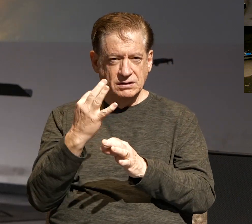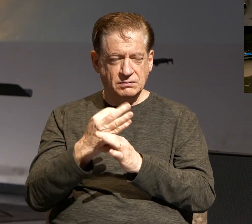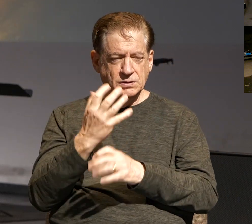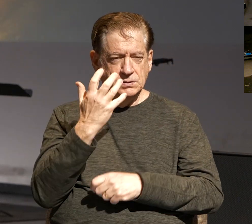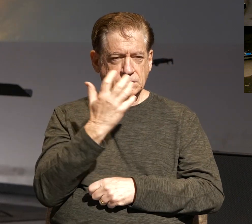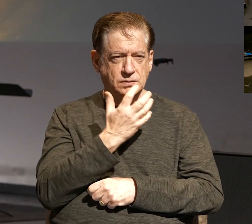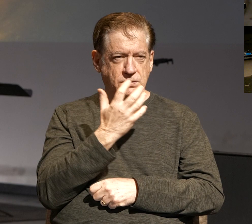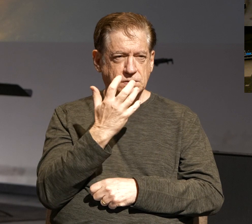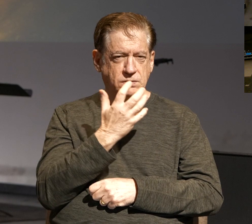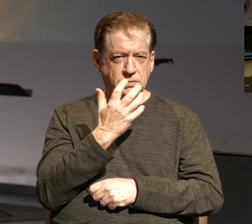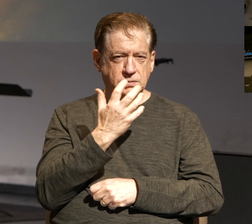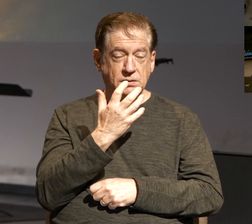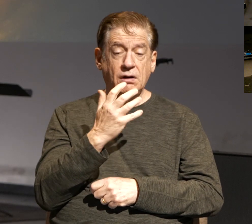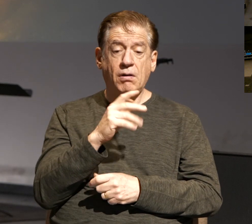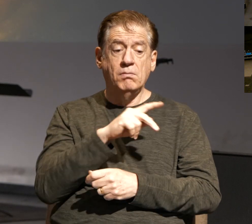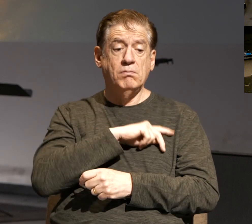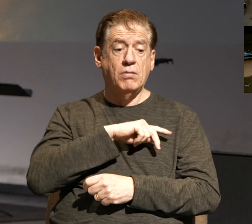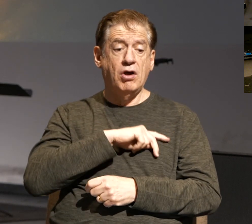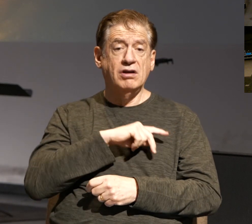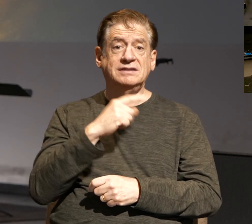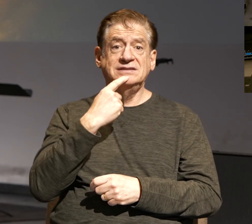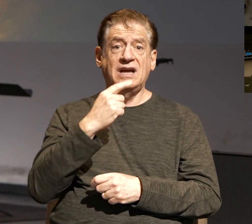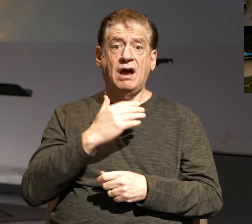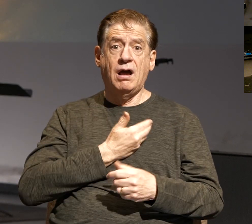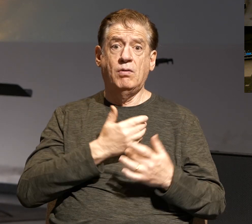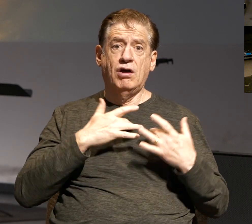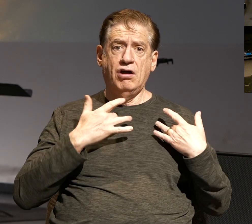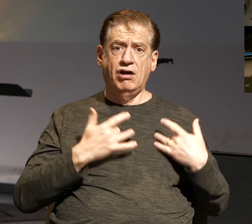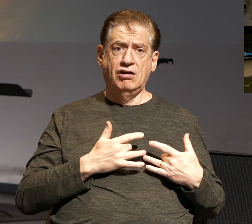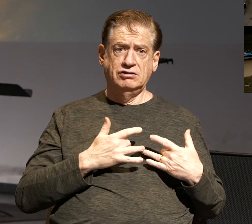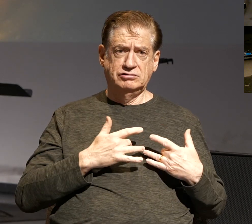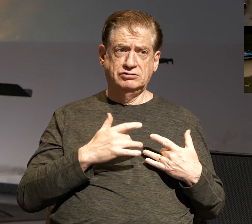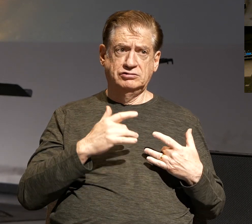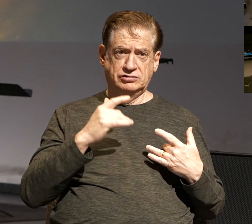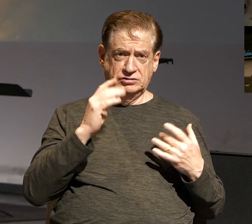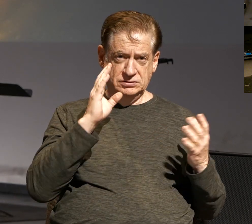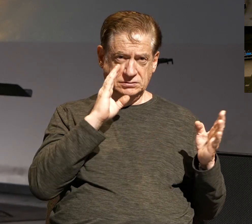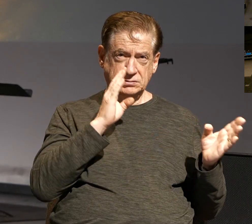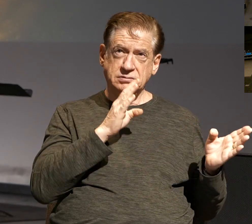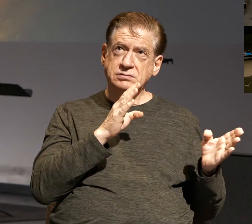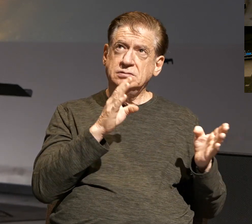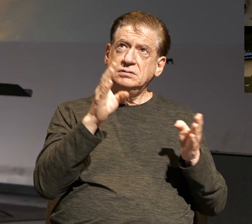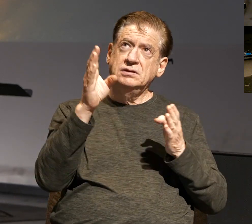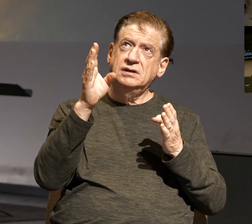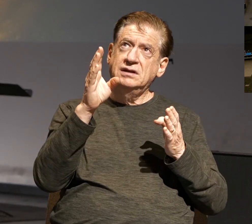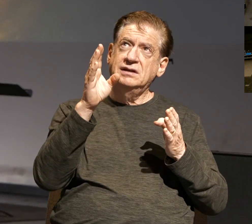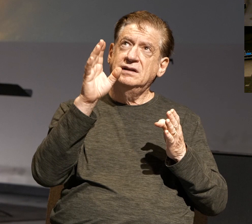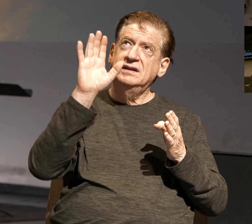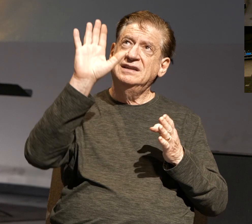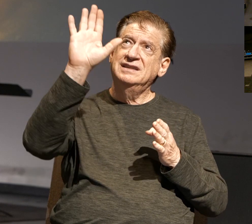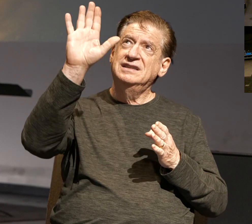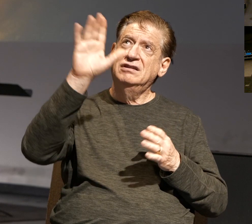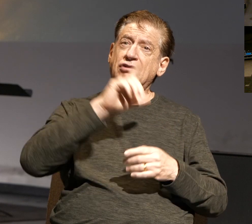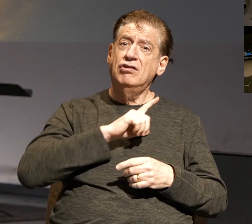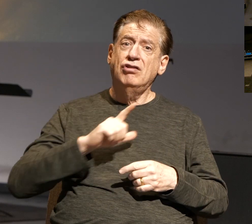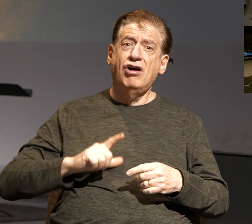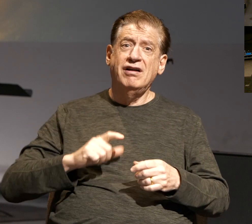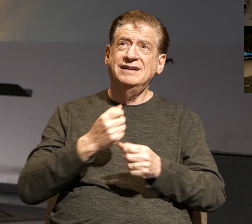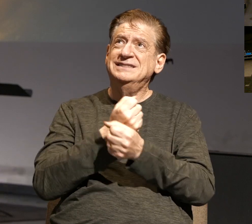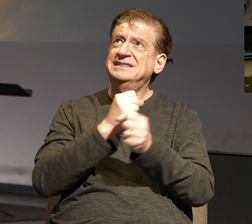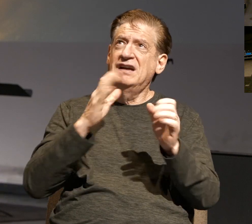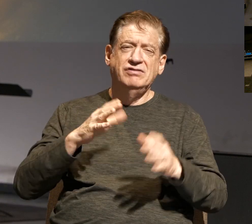Paul says in this verse that our hearts should turn toward our unwavering Lord and Savior. His